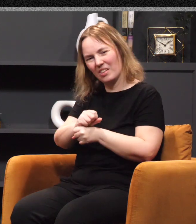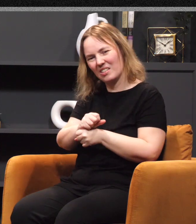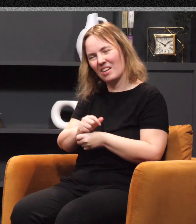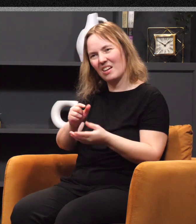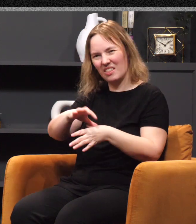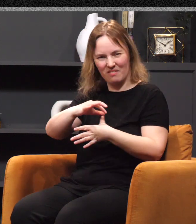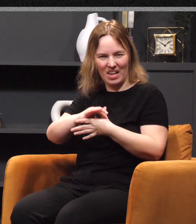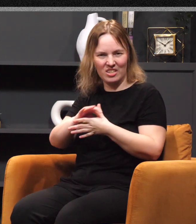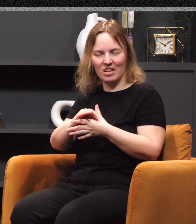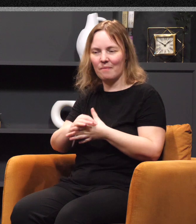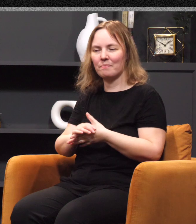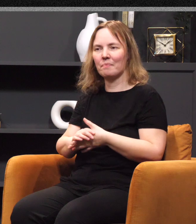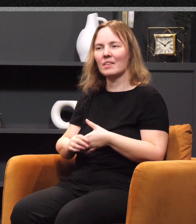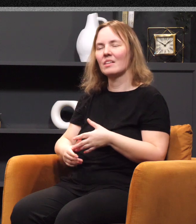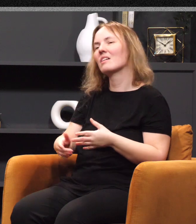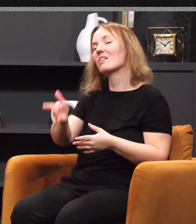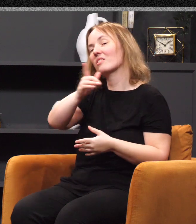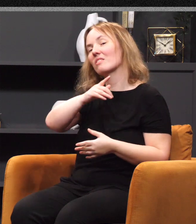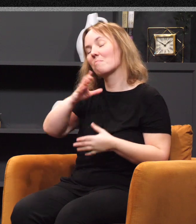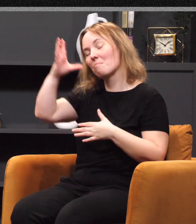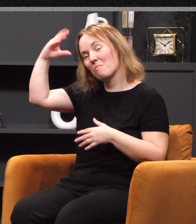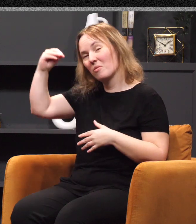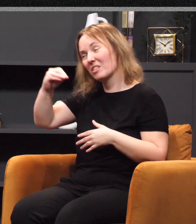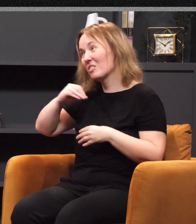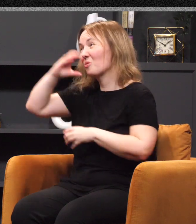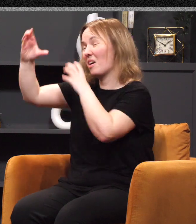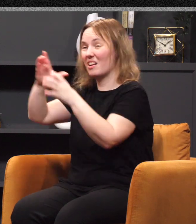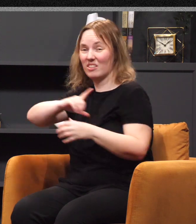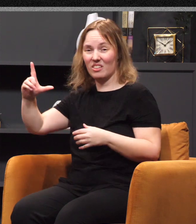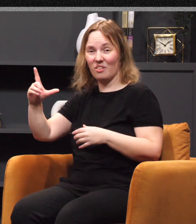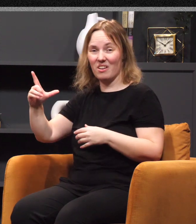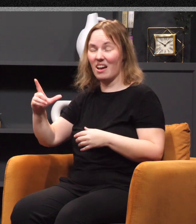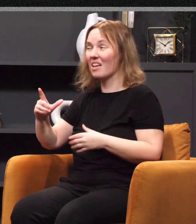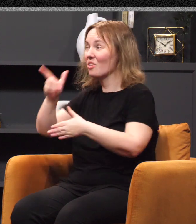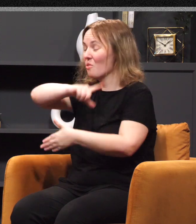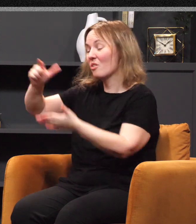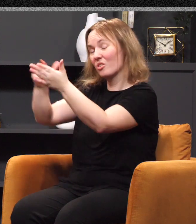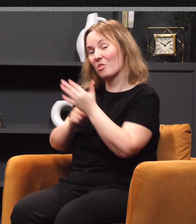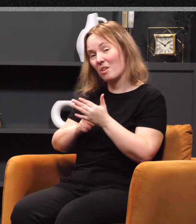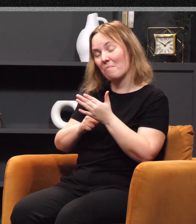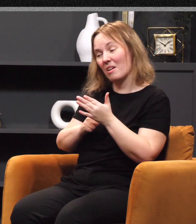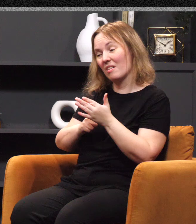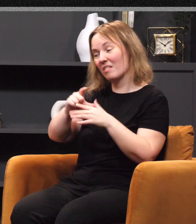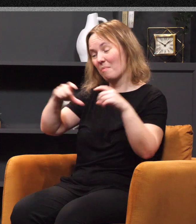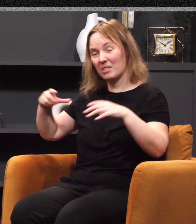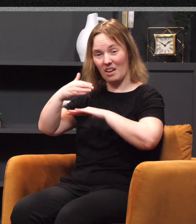cried out to the Lord and the Lord showed him a piece of wood. Another translation says it was a log or a tree. Moses throws that in the water